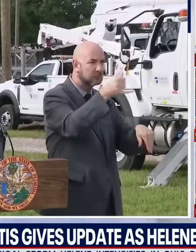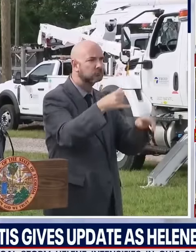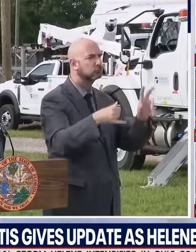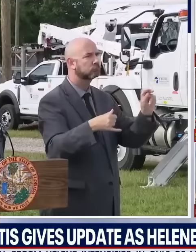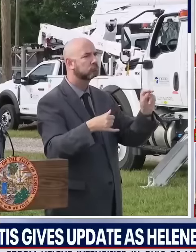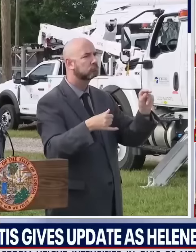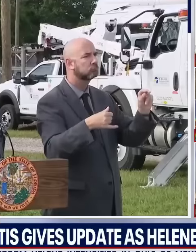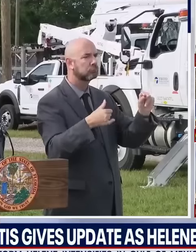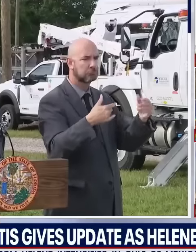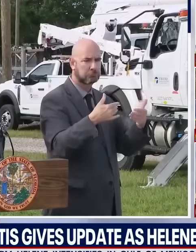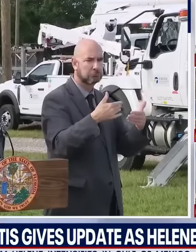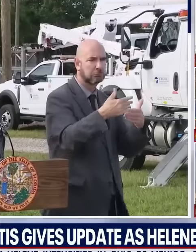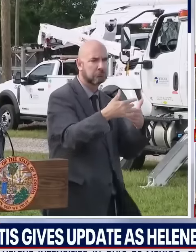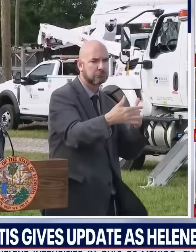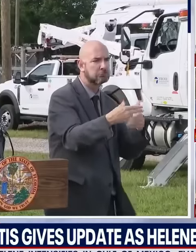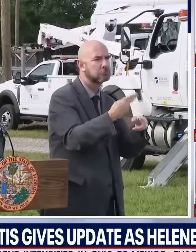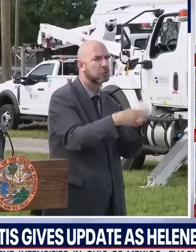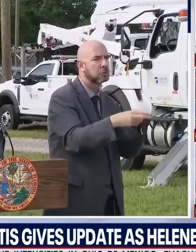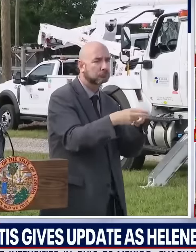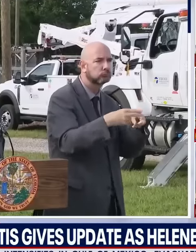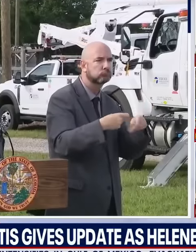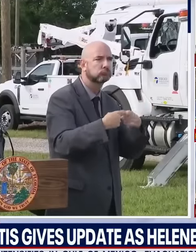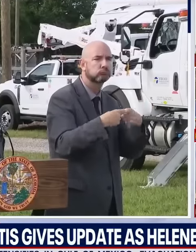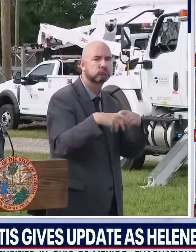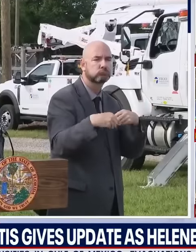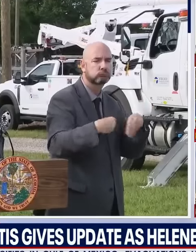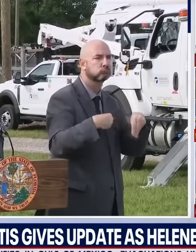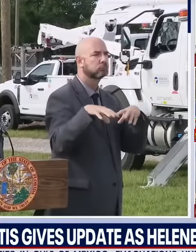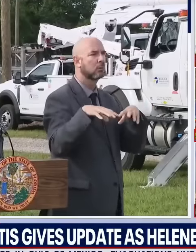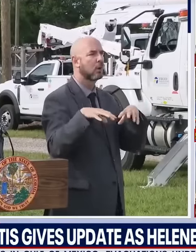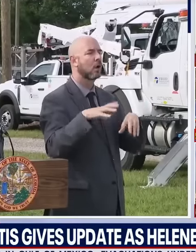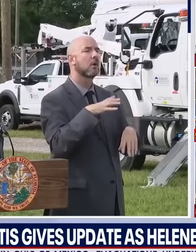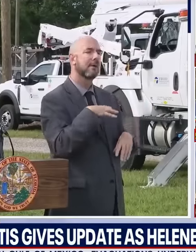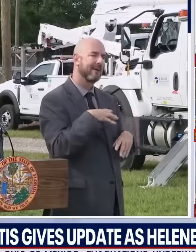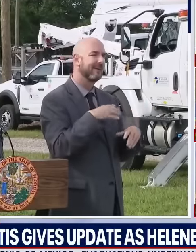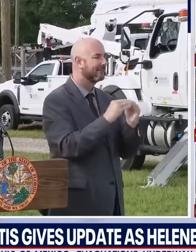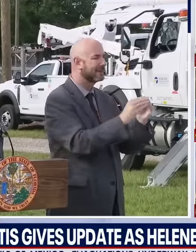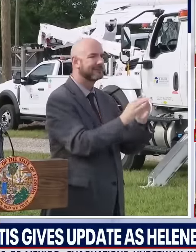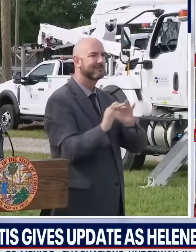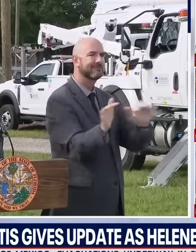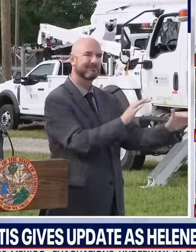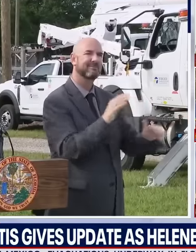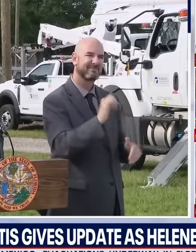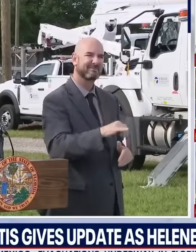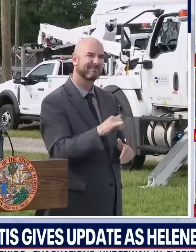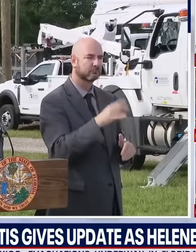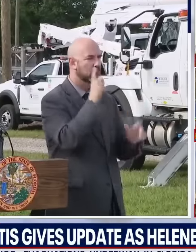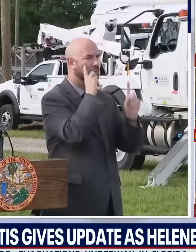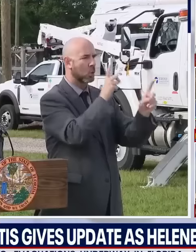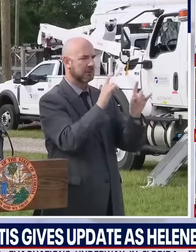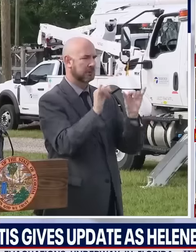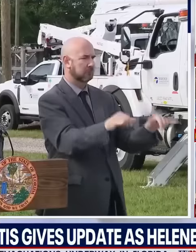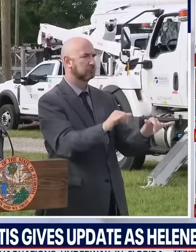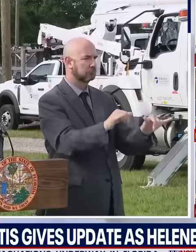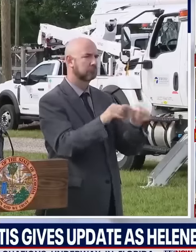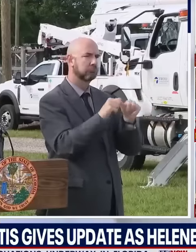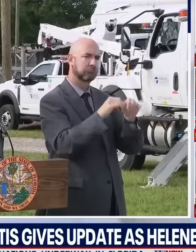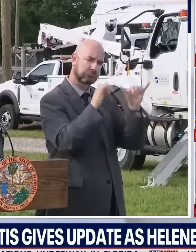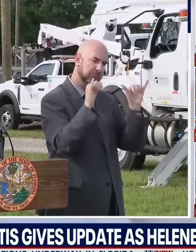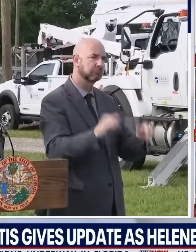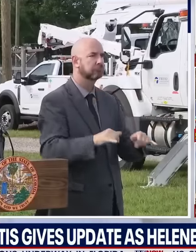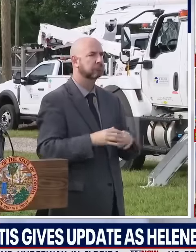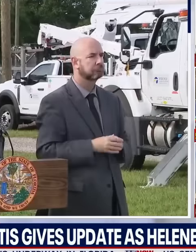in terms of comparison to other storms in other states. So we want to keep doing that. with the states committed to helping Marshall Resources,